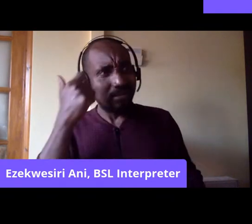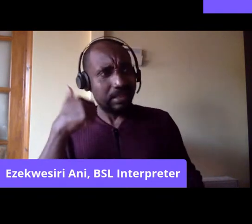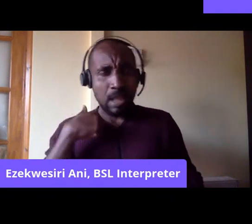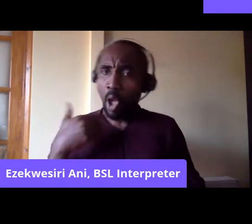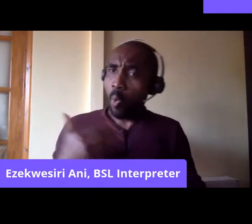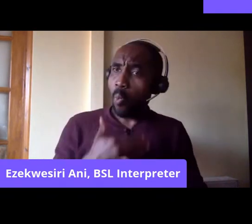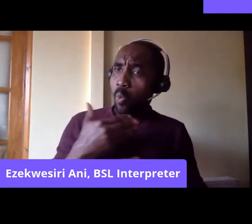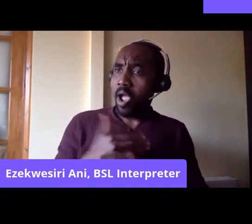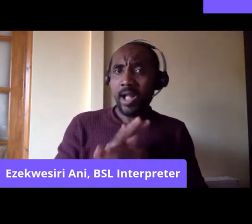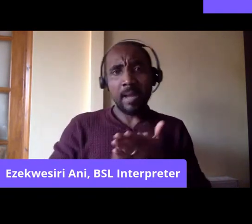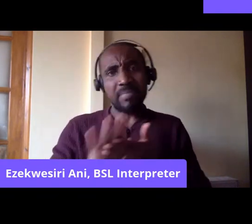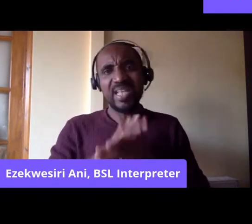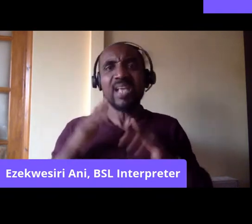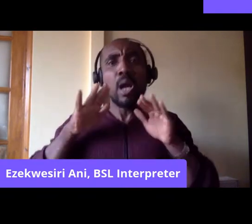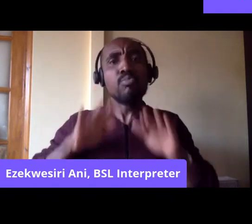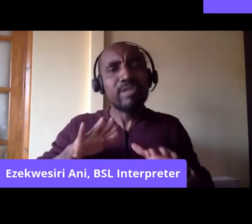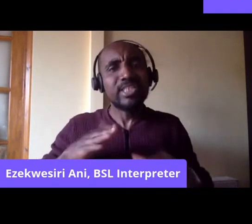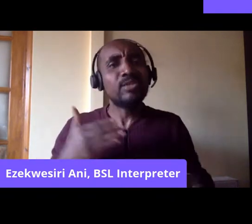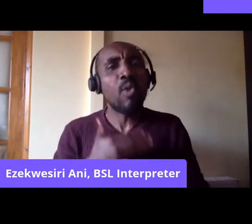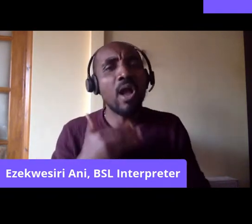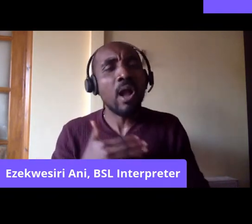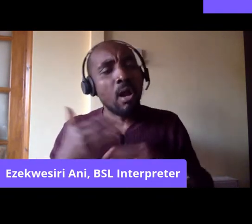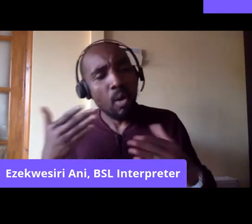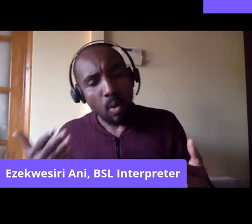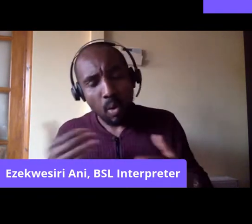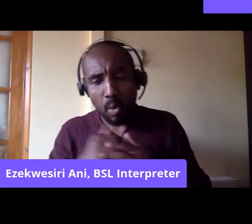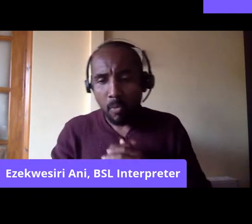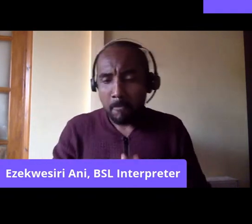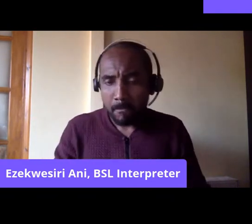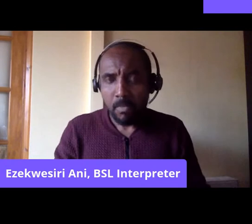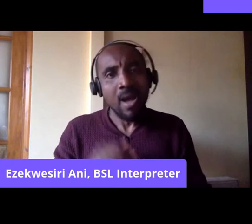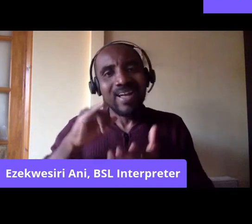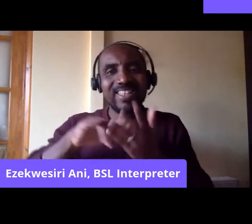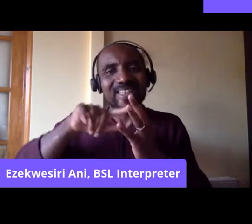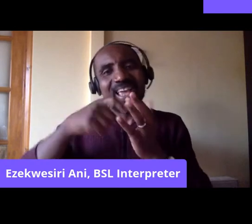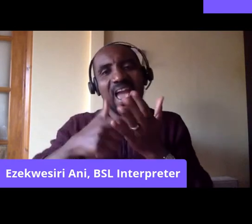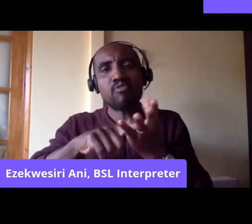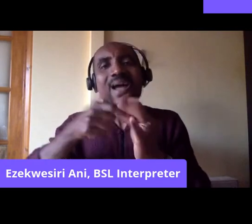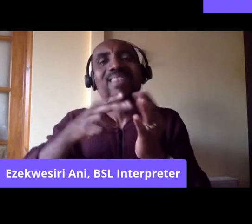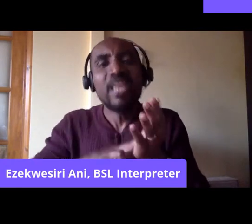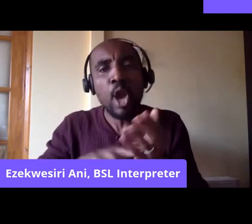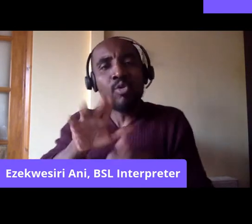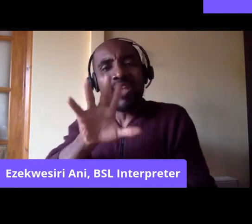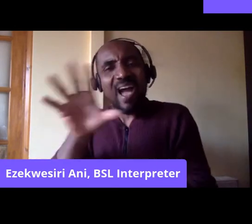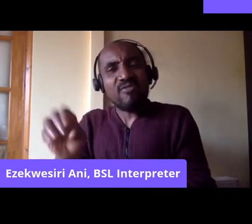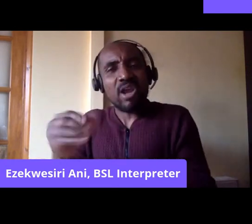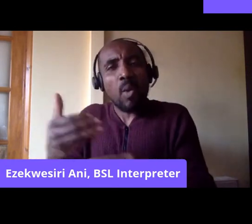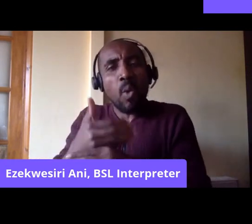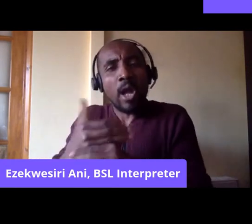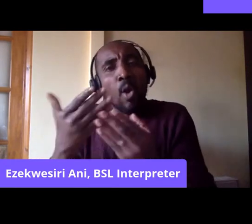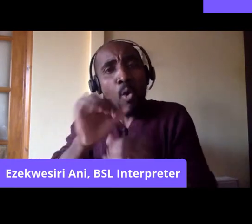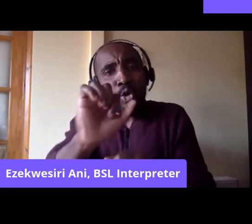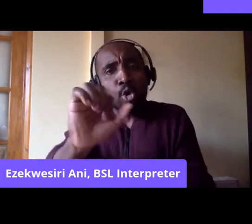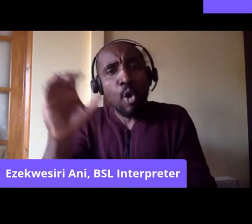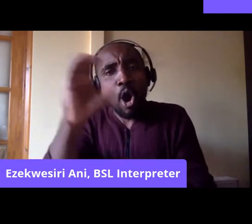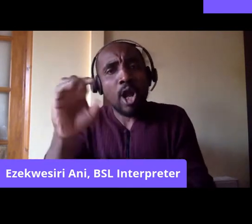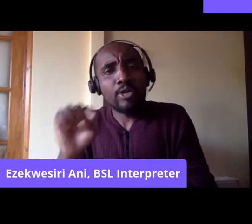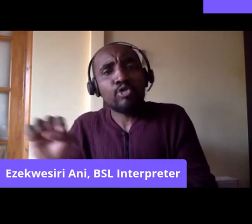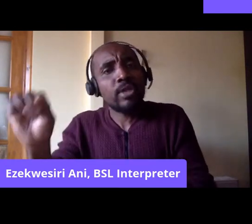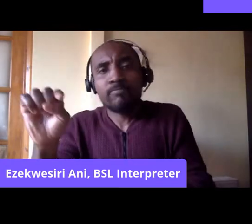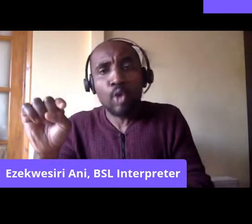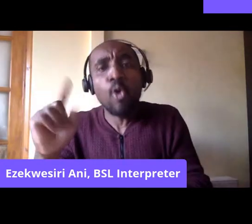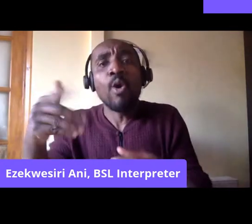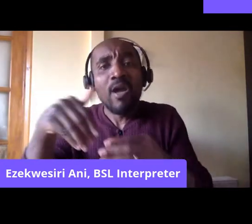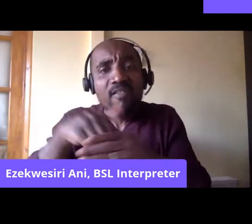wasn't just to be a British worker or a Sierra Leone worker or whatever country that you're from, but it was to be part of an